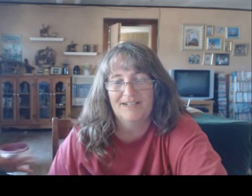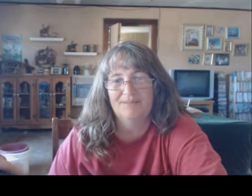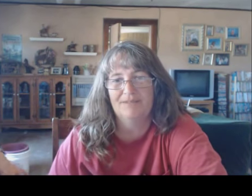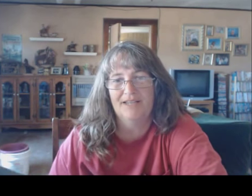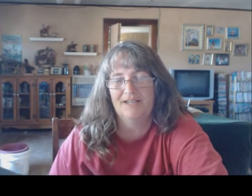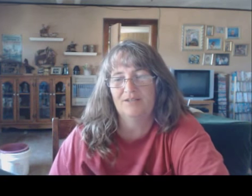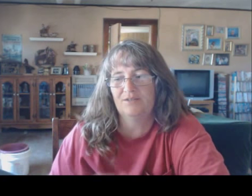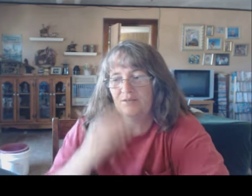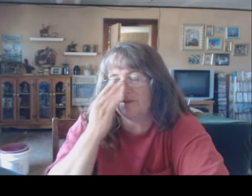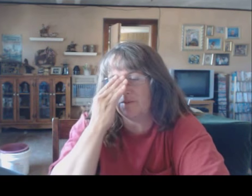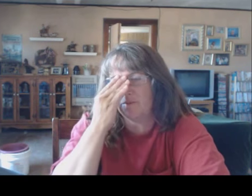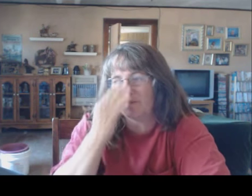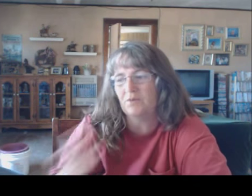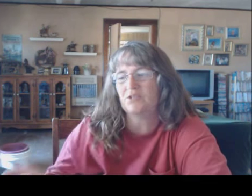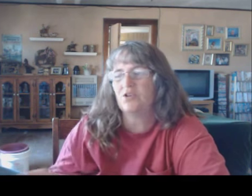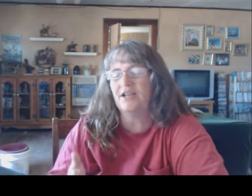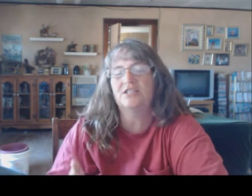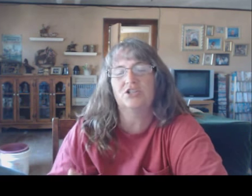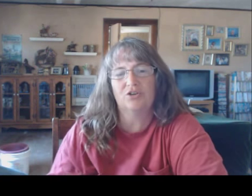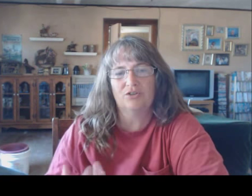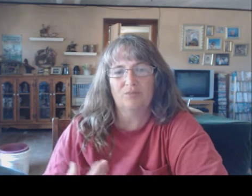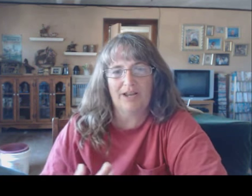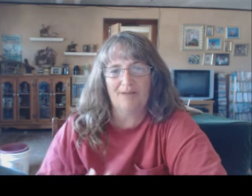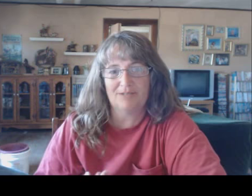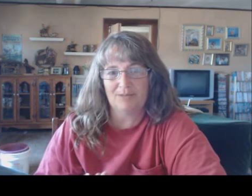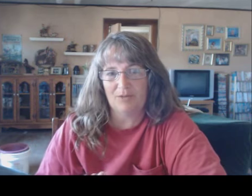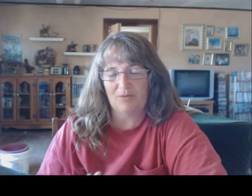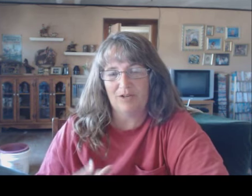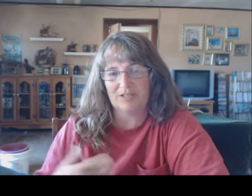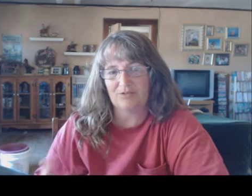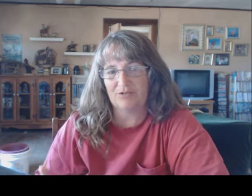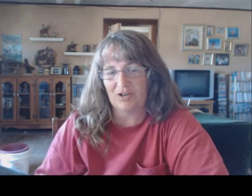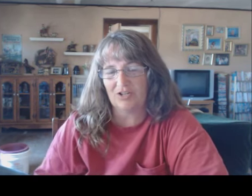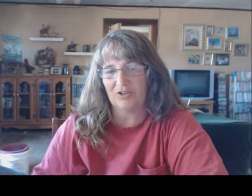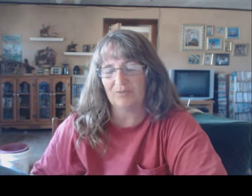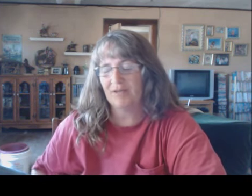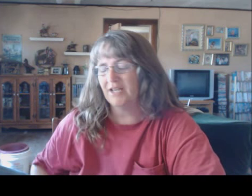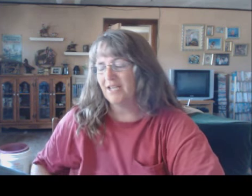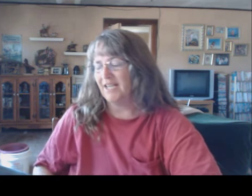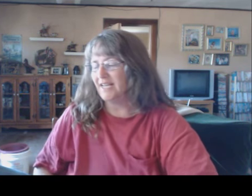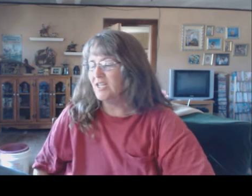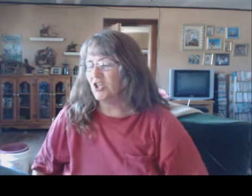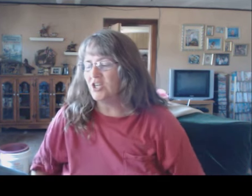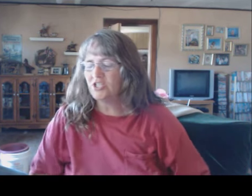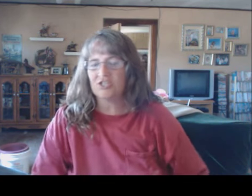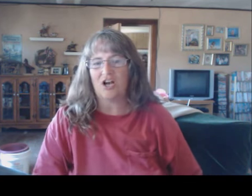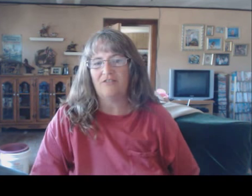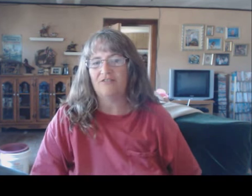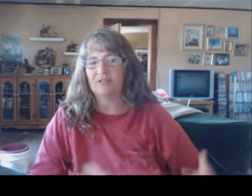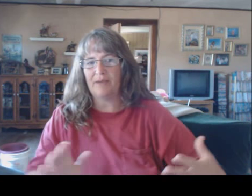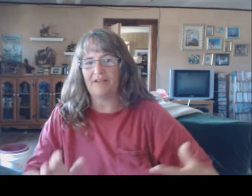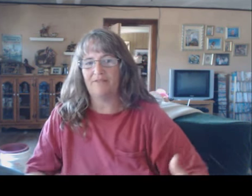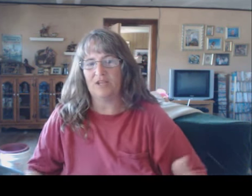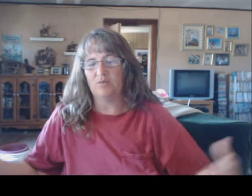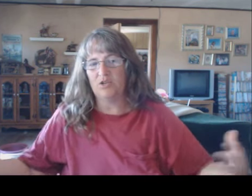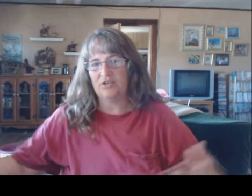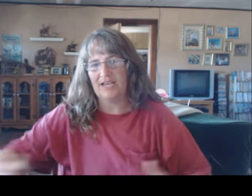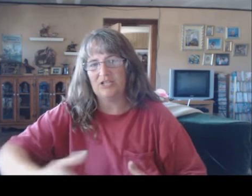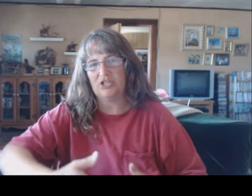Yep. And when we were trying to load them, what happened to me was he was trying to load him. And he launches off of his back feet. When you catch